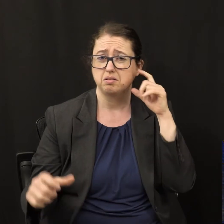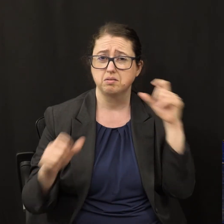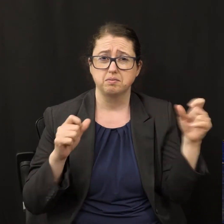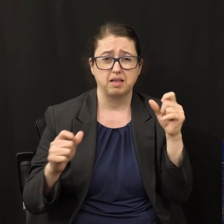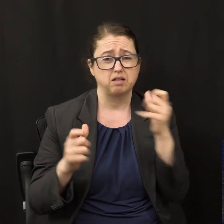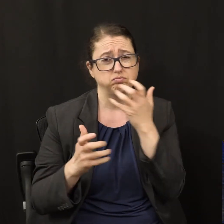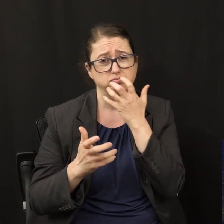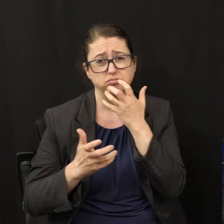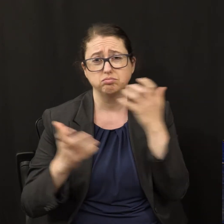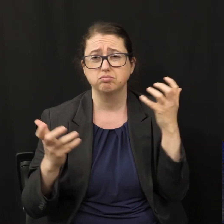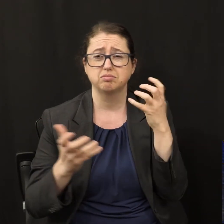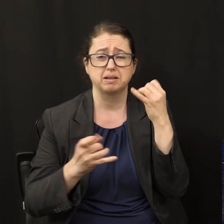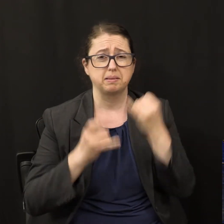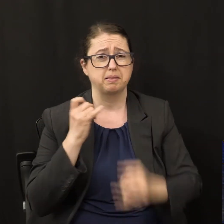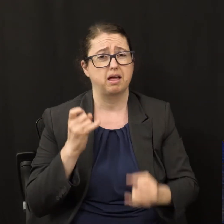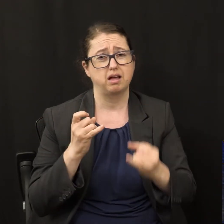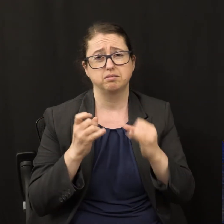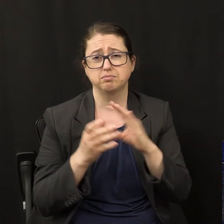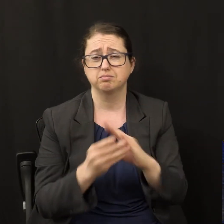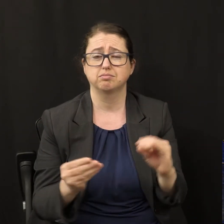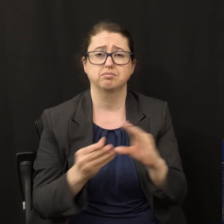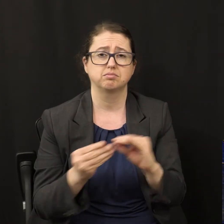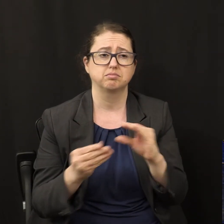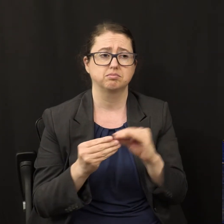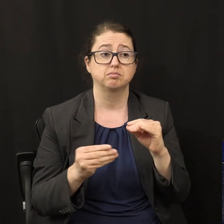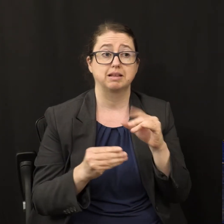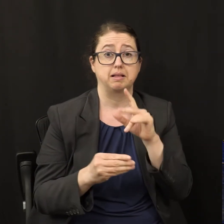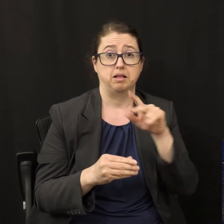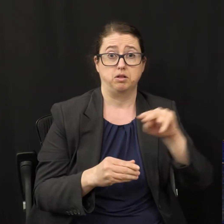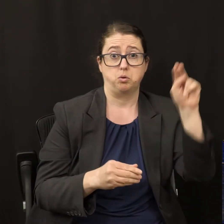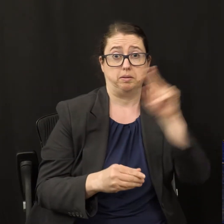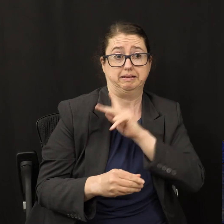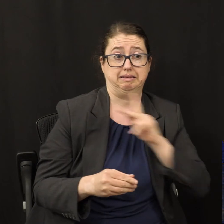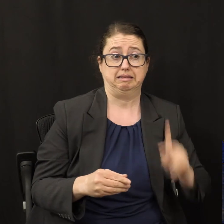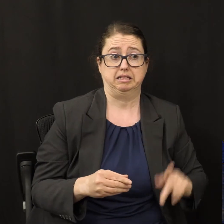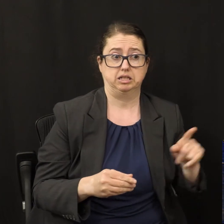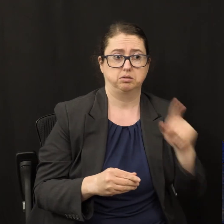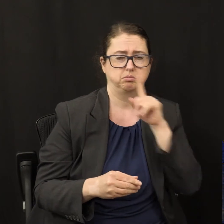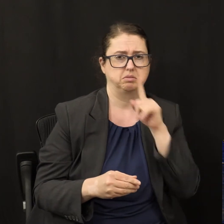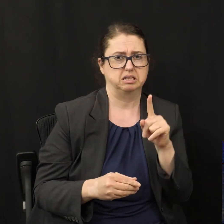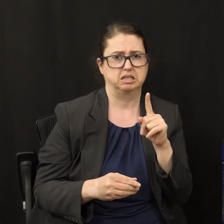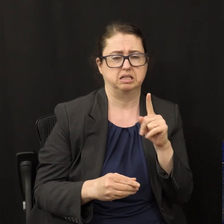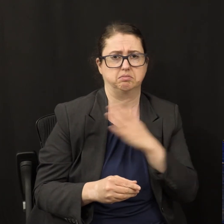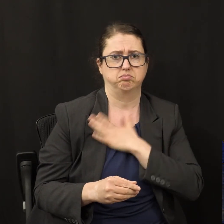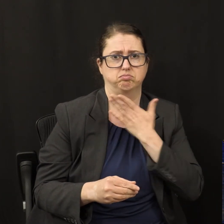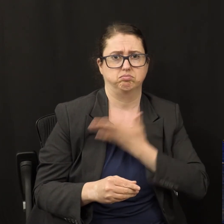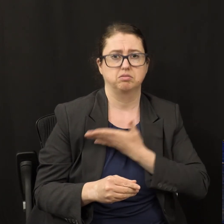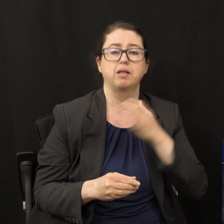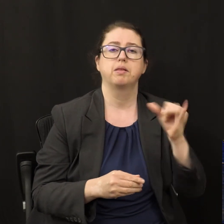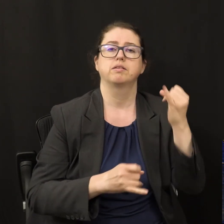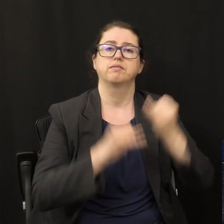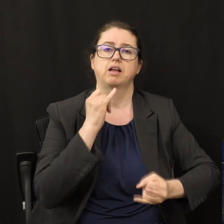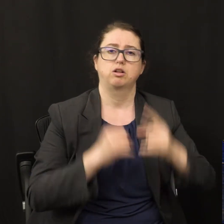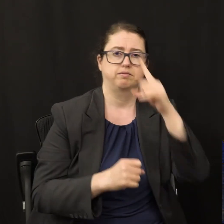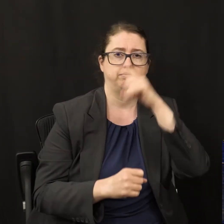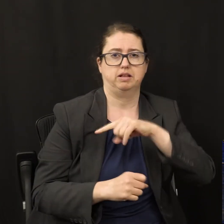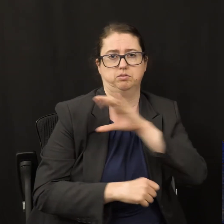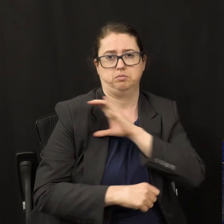message will trouble the king of the north, the final antichrist. And so, the three angels